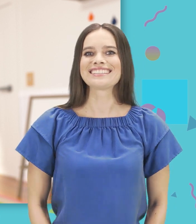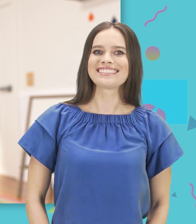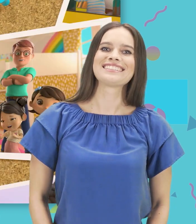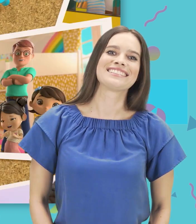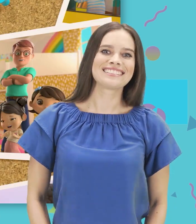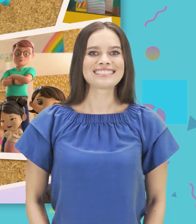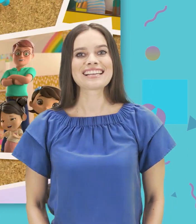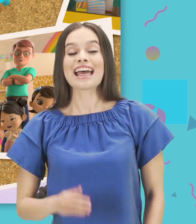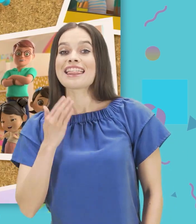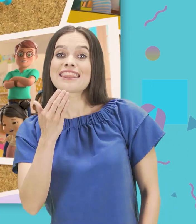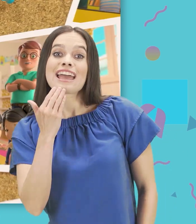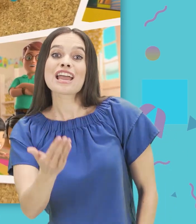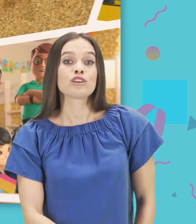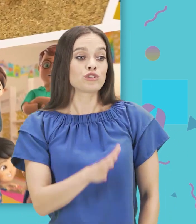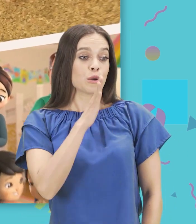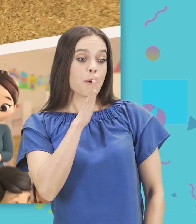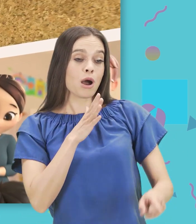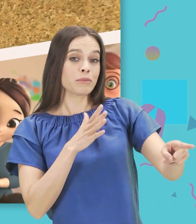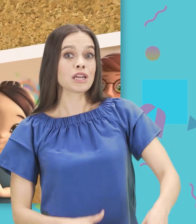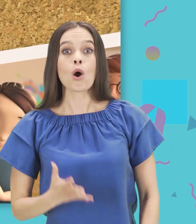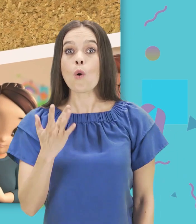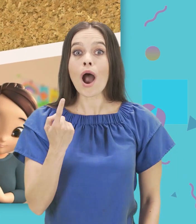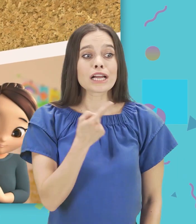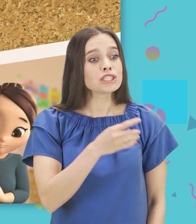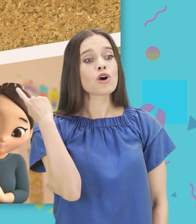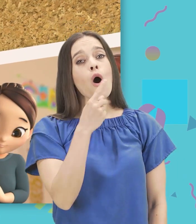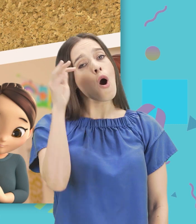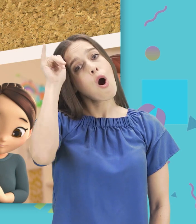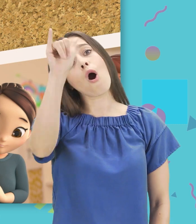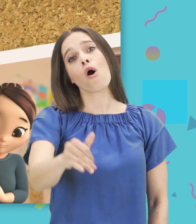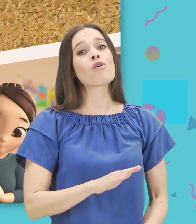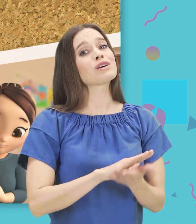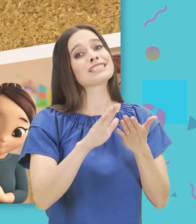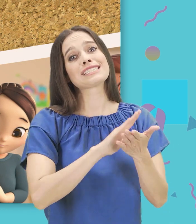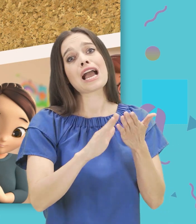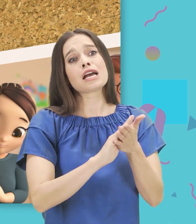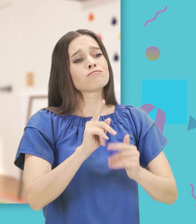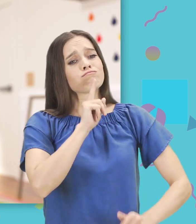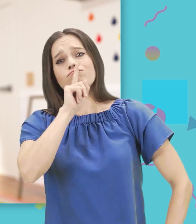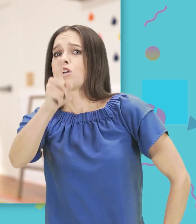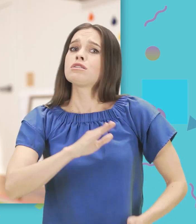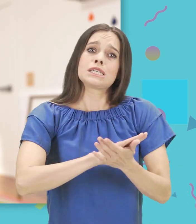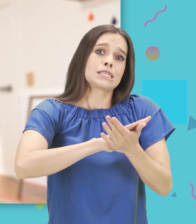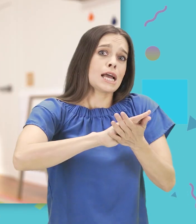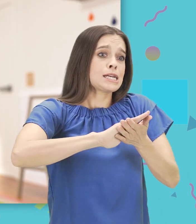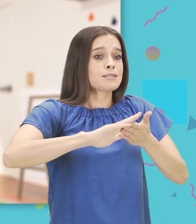Thank you to mommy for always being kind She's really, really nice to me all of the time